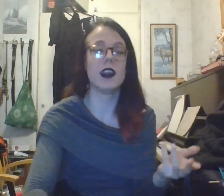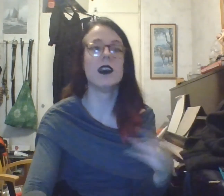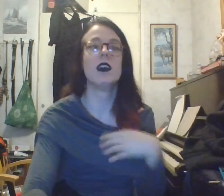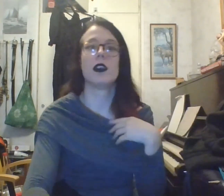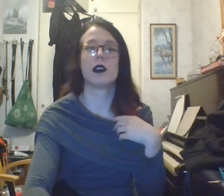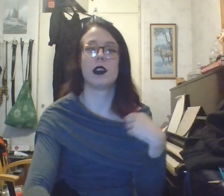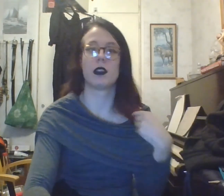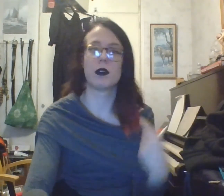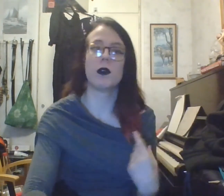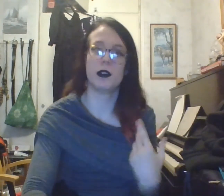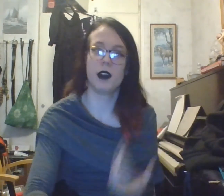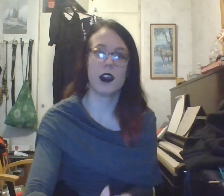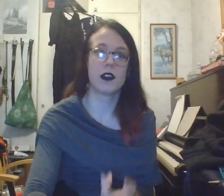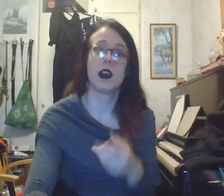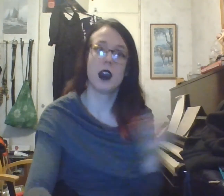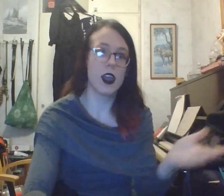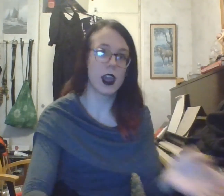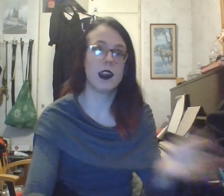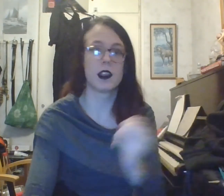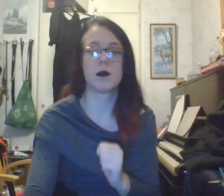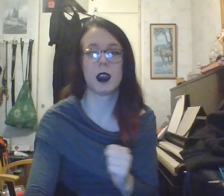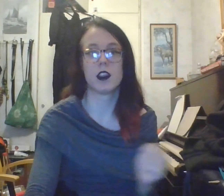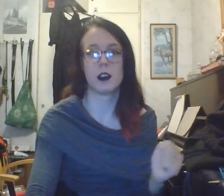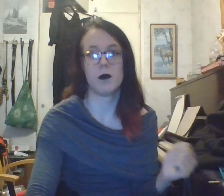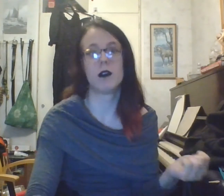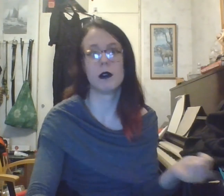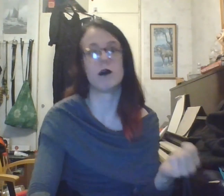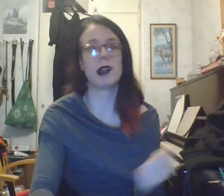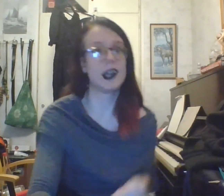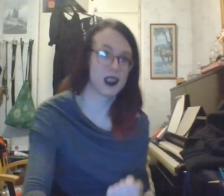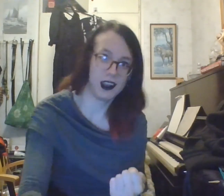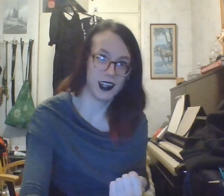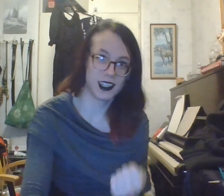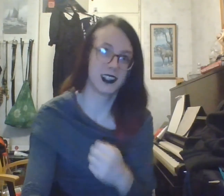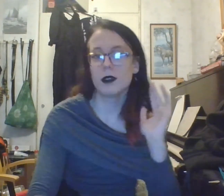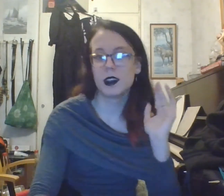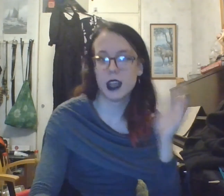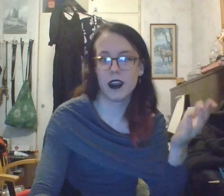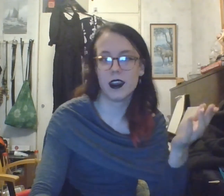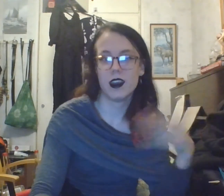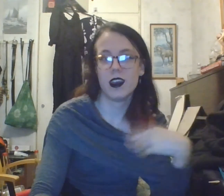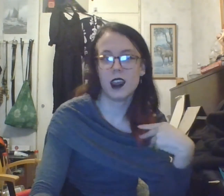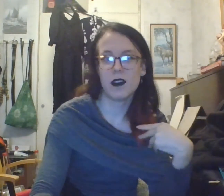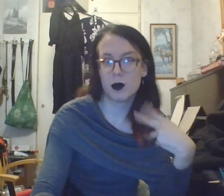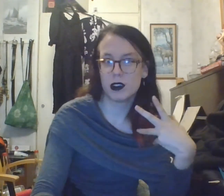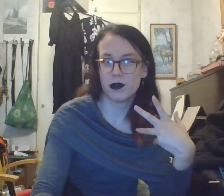So that the store knows, okay, this has been consumed. We'll replace that. Nay. If you want a further